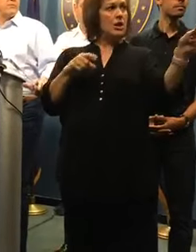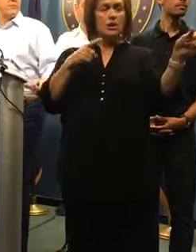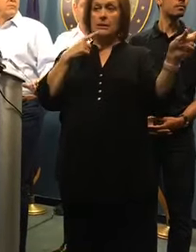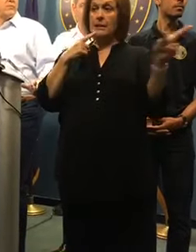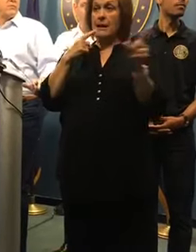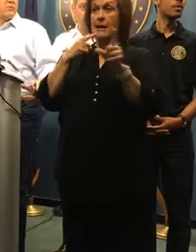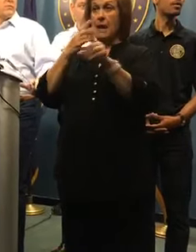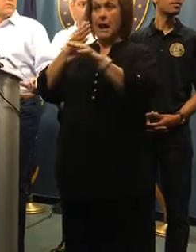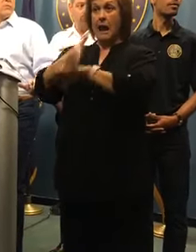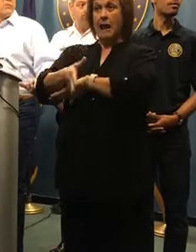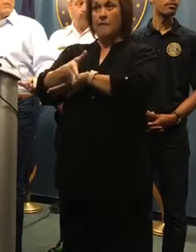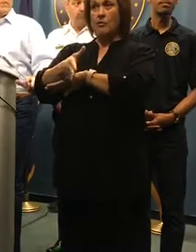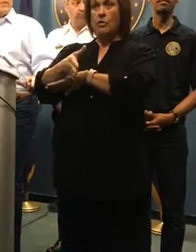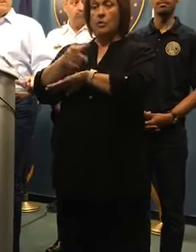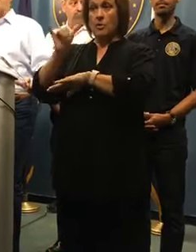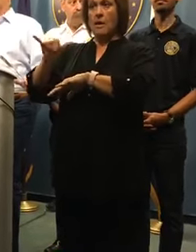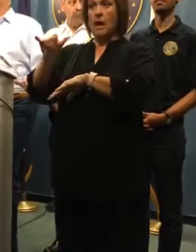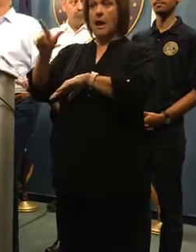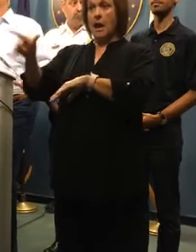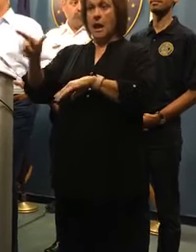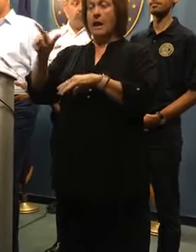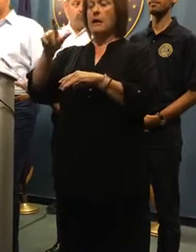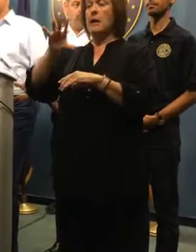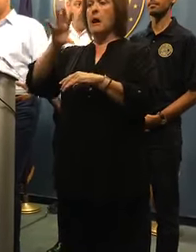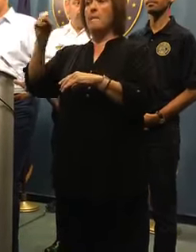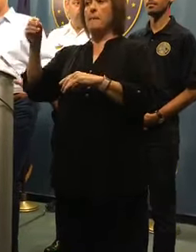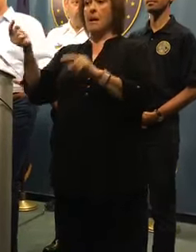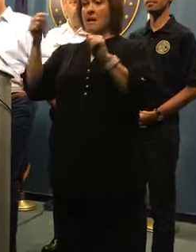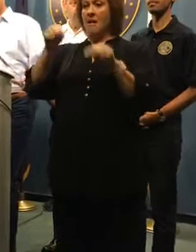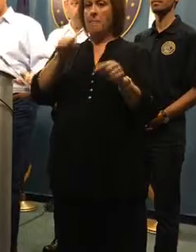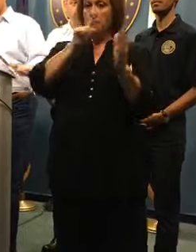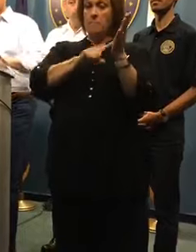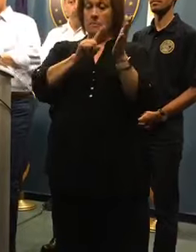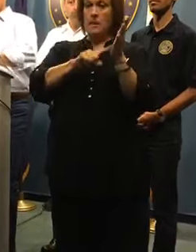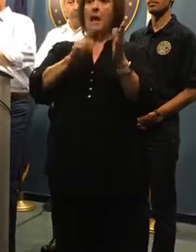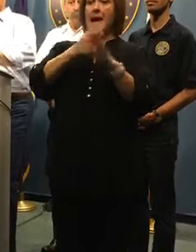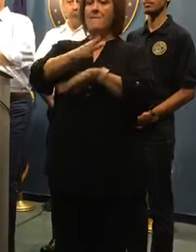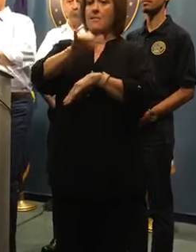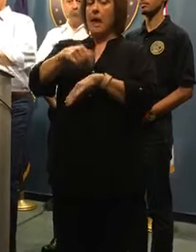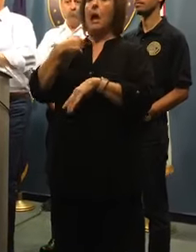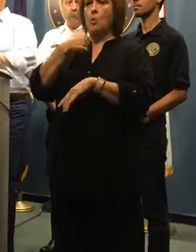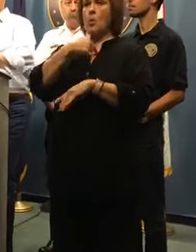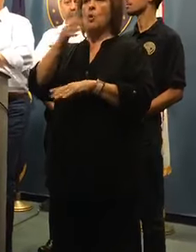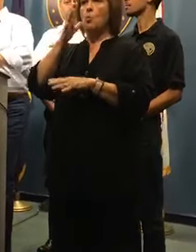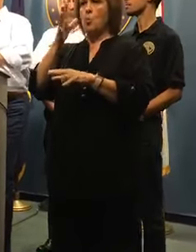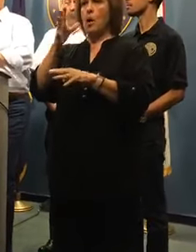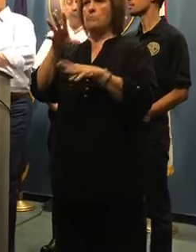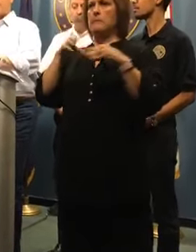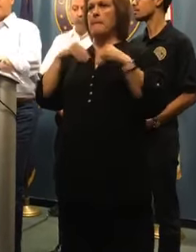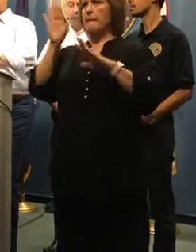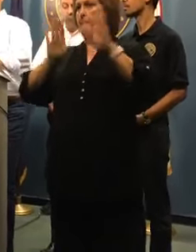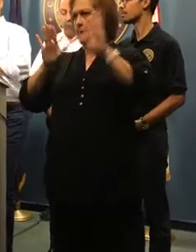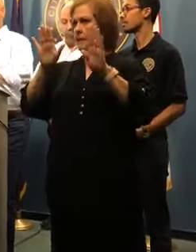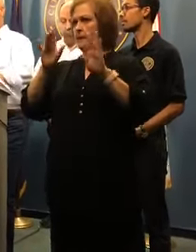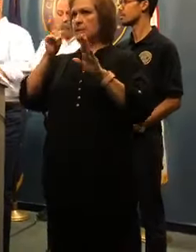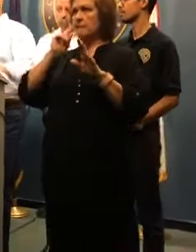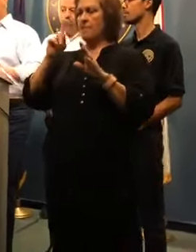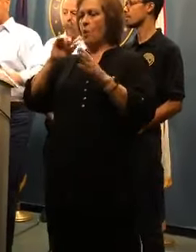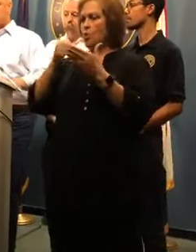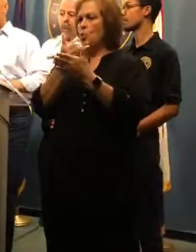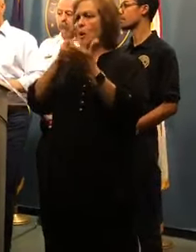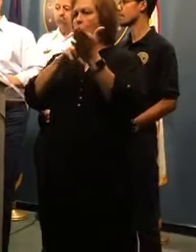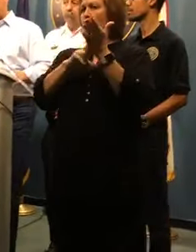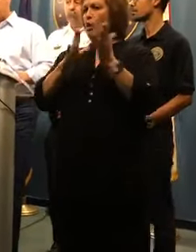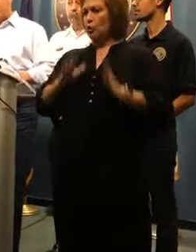after action analysis, we'll actually be putting out a bid, a short bid, to get a firm to do that. Okay. I do want to make a couple of things clear here because